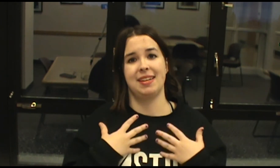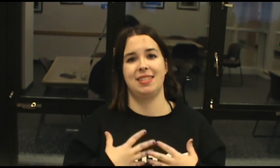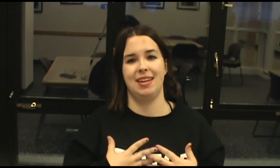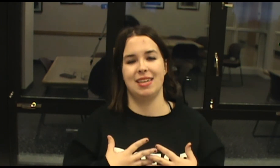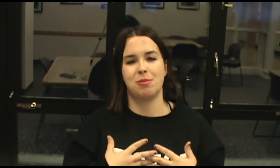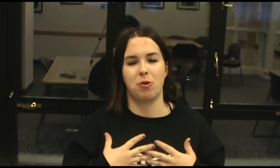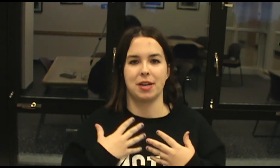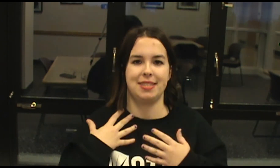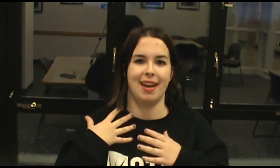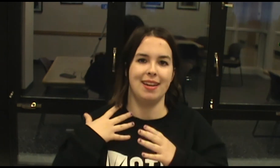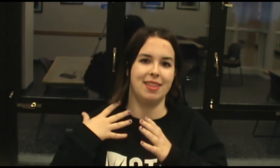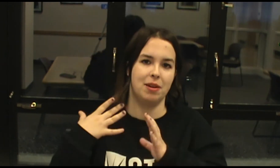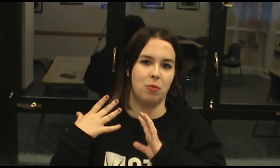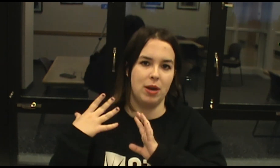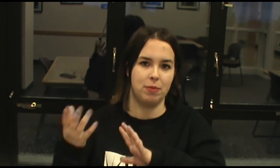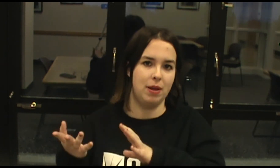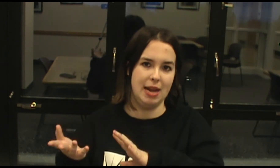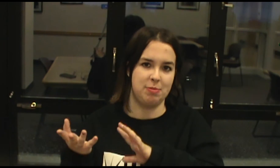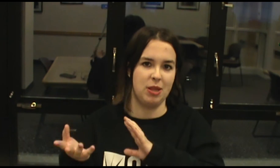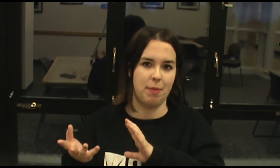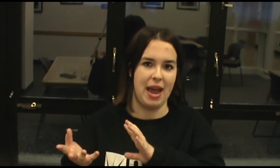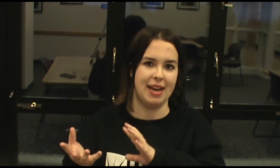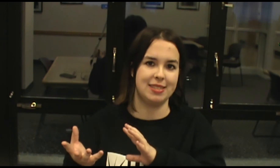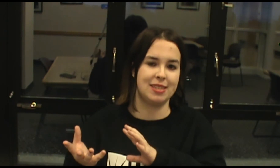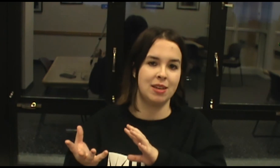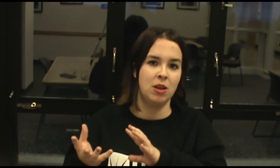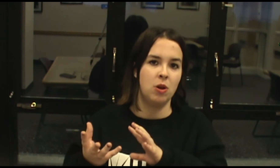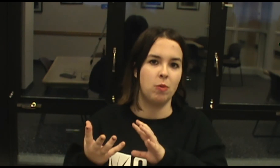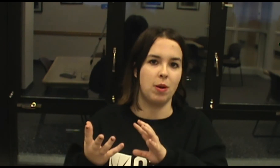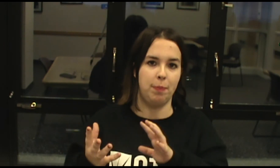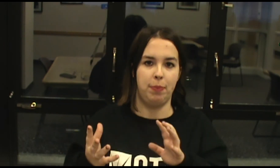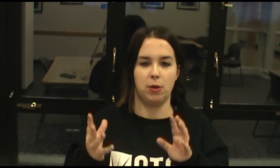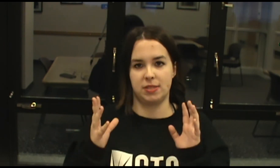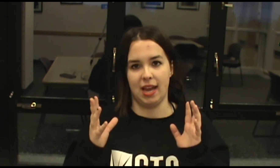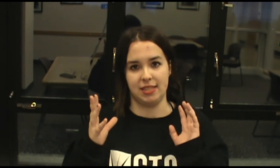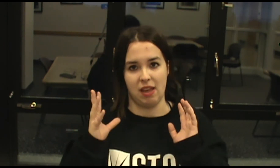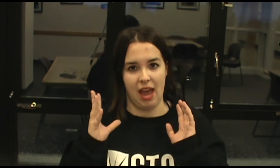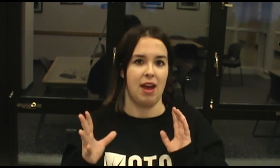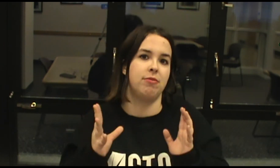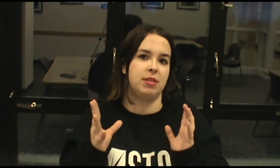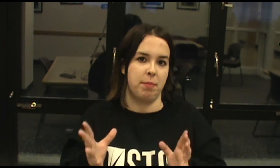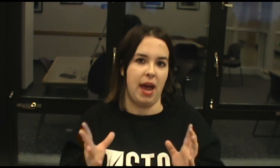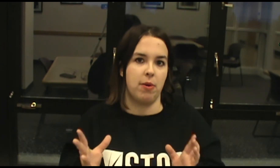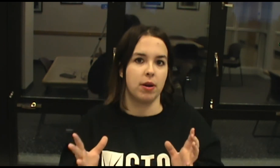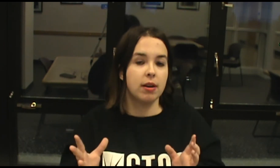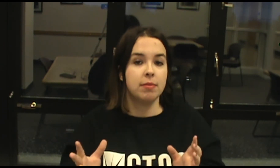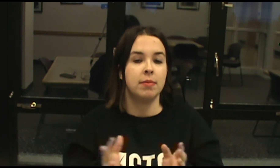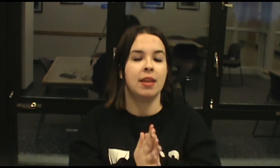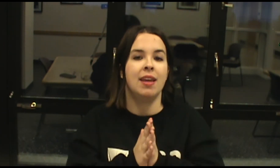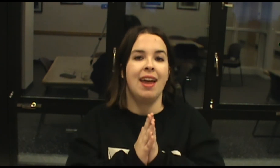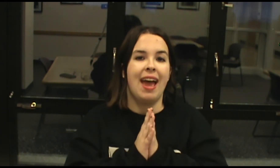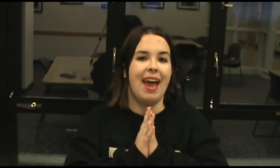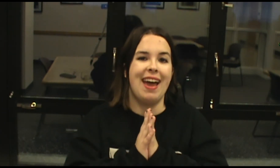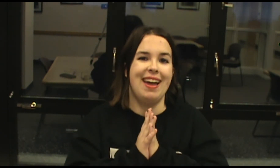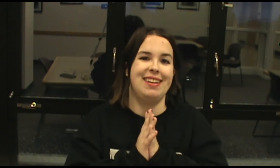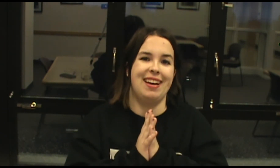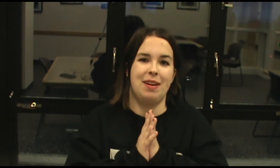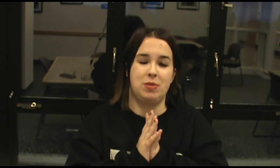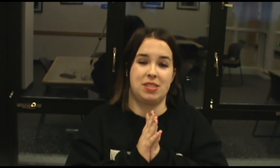it is more extended than what it has been in the past where both sides have some power. And I'm just